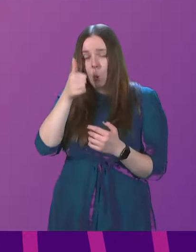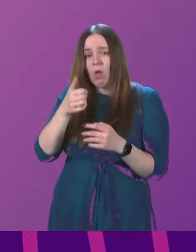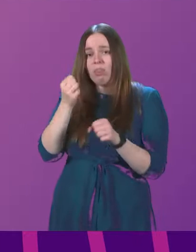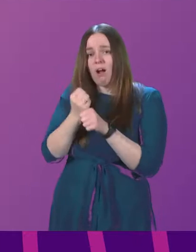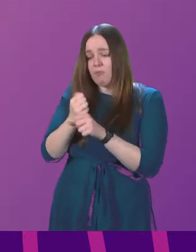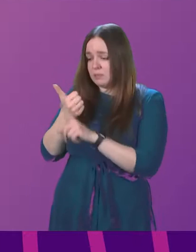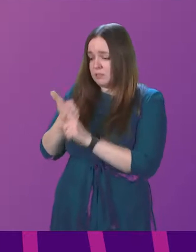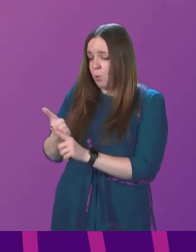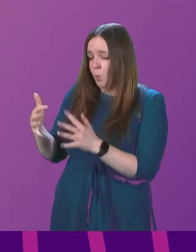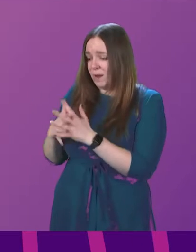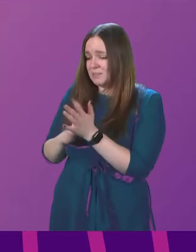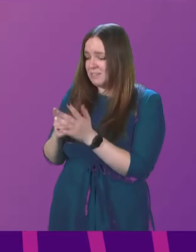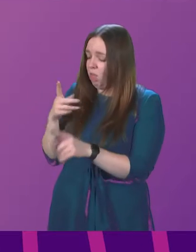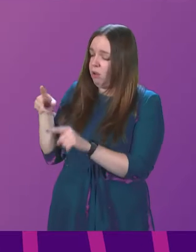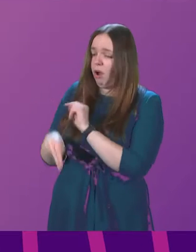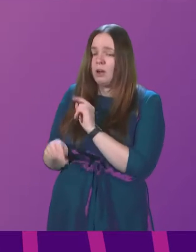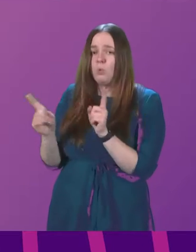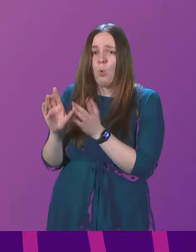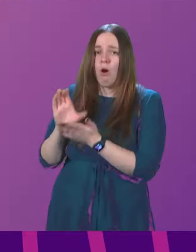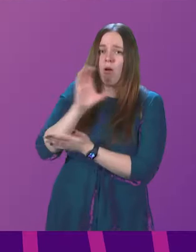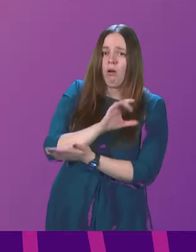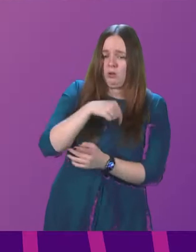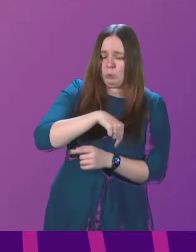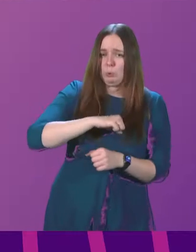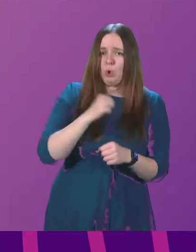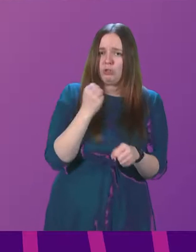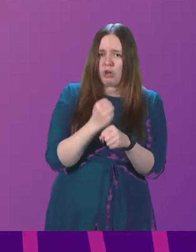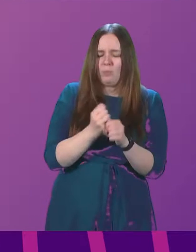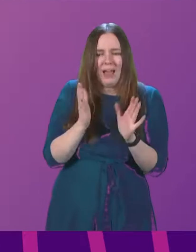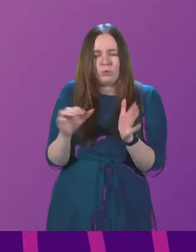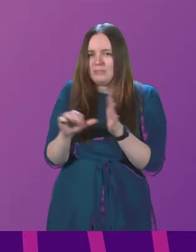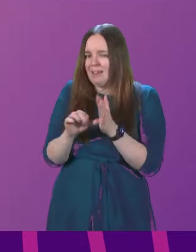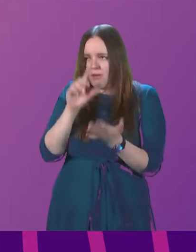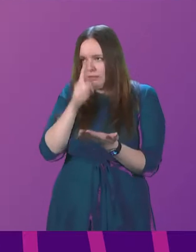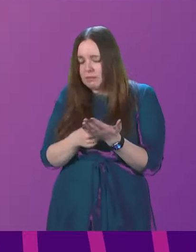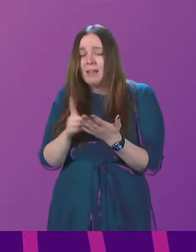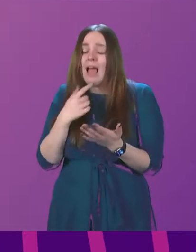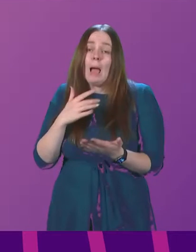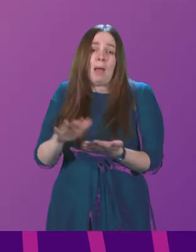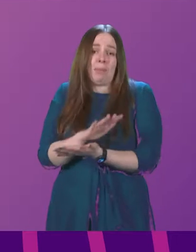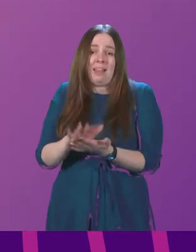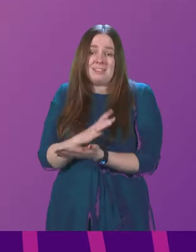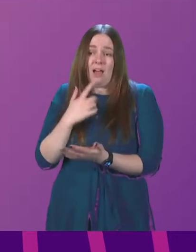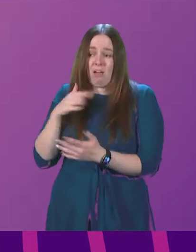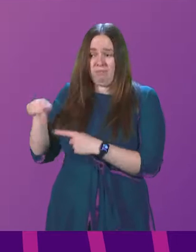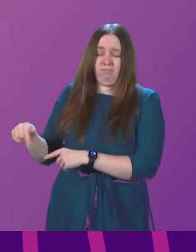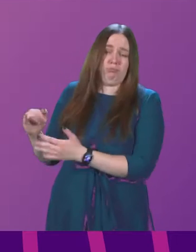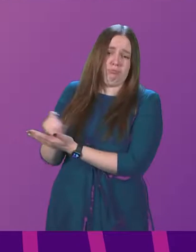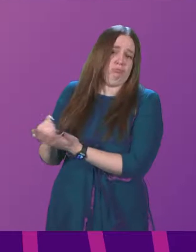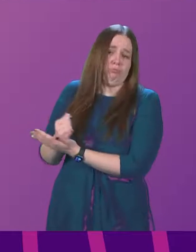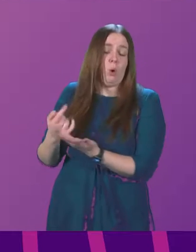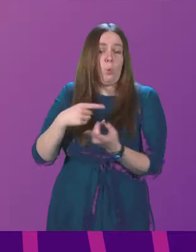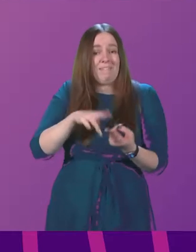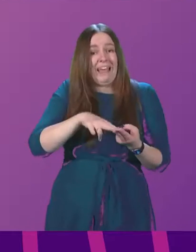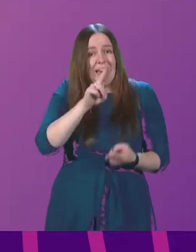is cutting the funding to this government. We have got to make those difficult choices. And I'm very pleased that despite that grim background from Westminster, we've increased funding